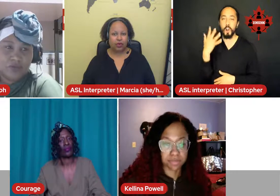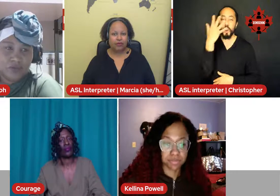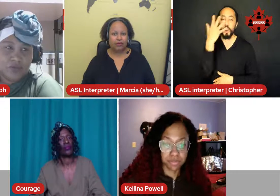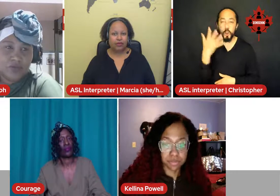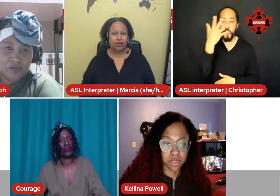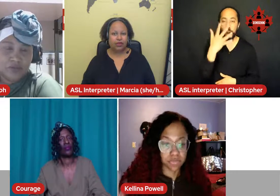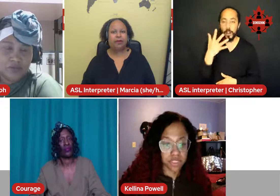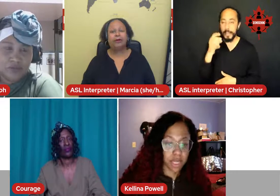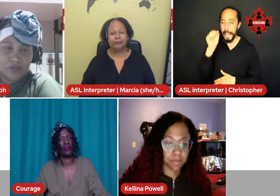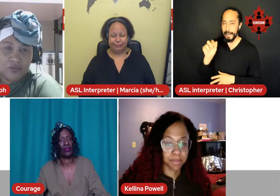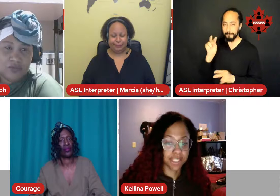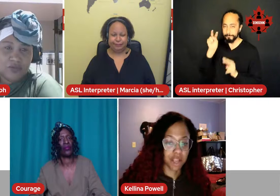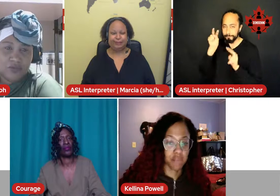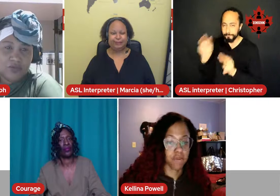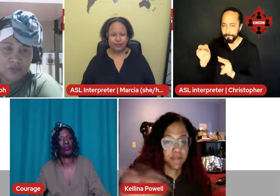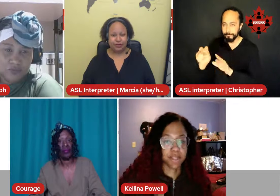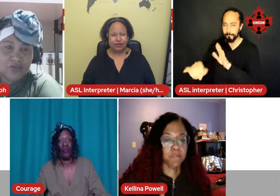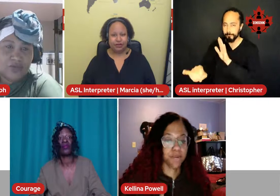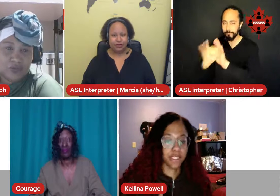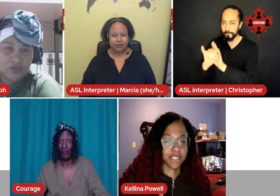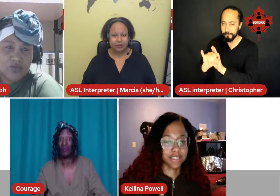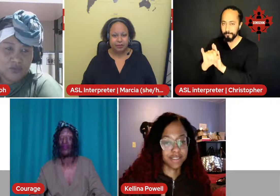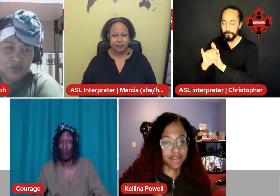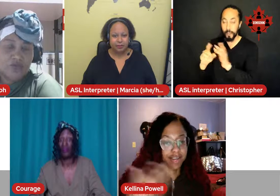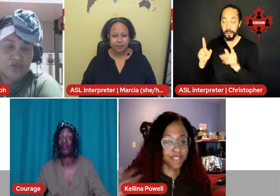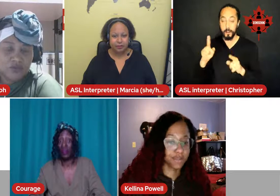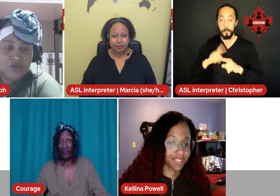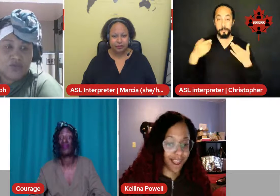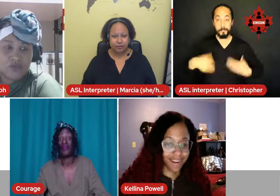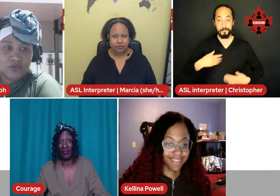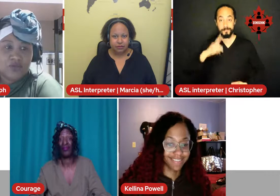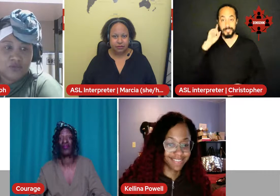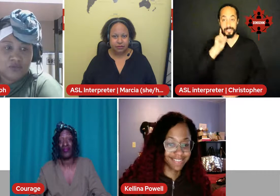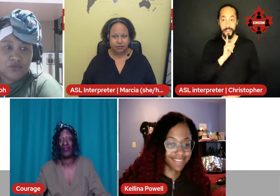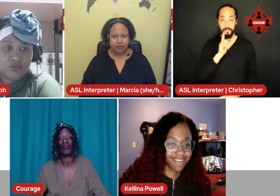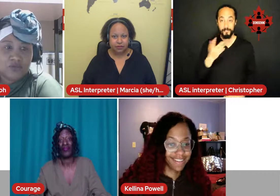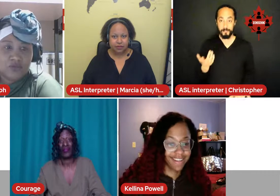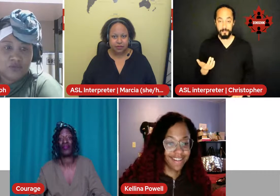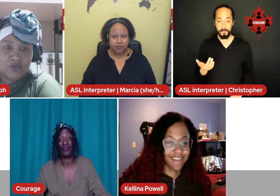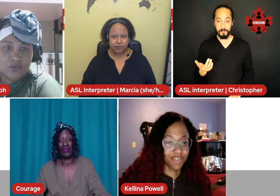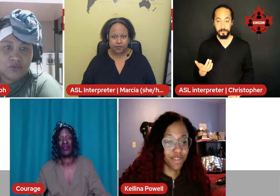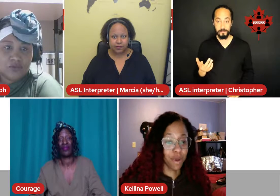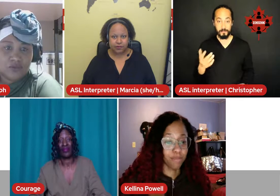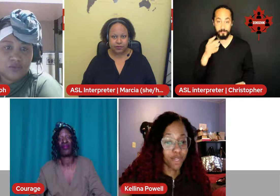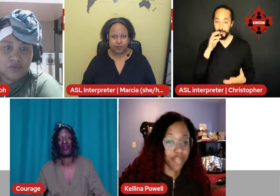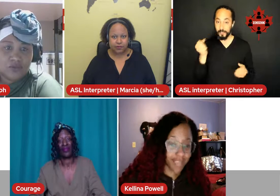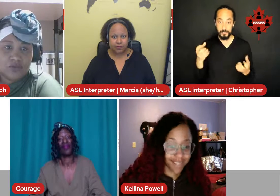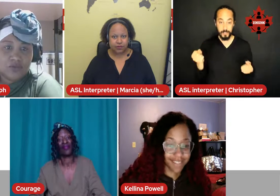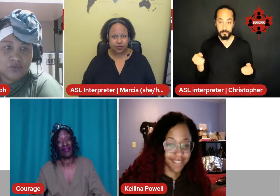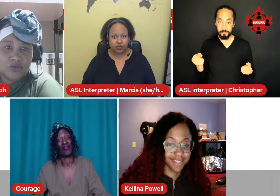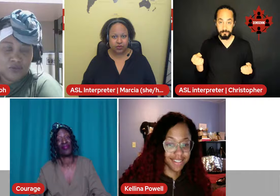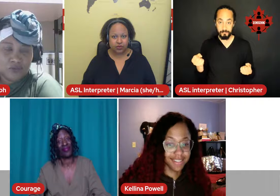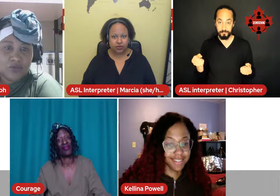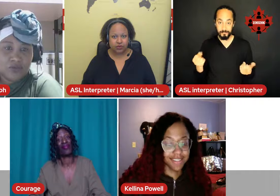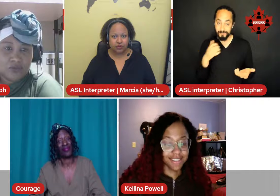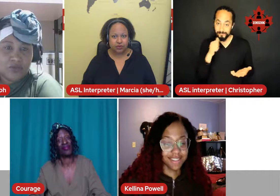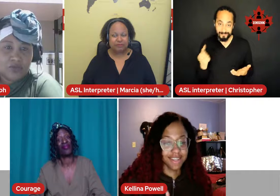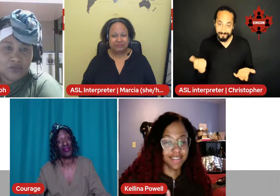For example, myself, I'm a deaf person. I don't sign, even though I'm learning. And